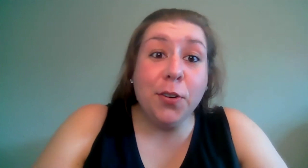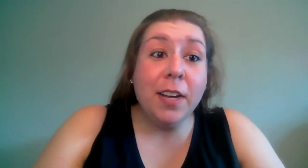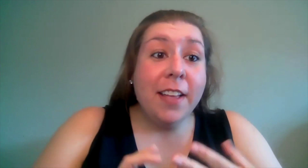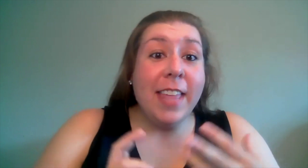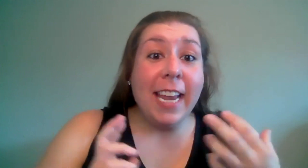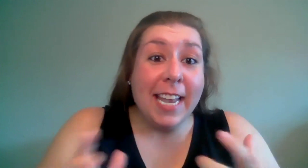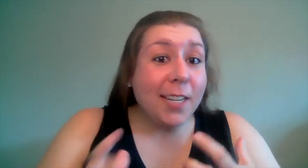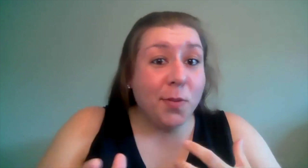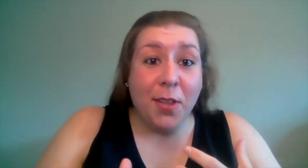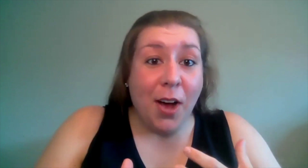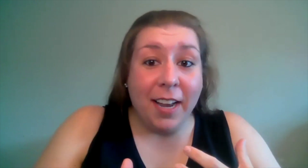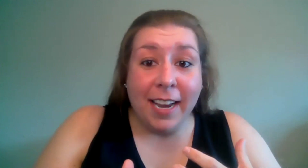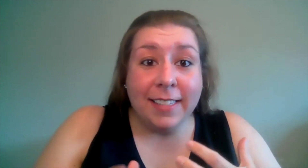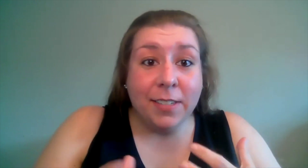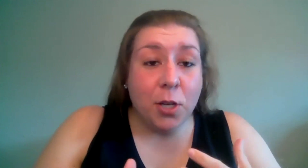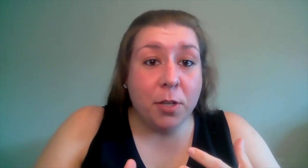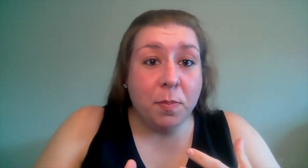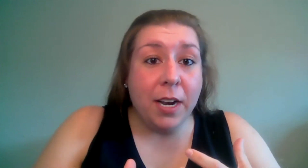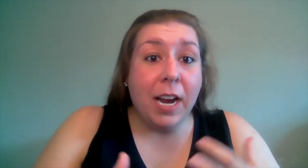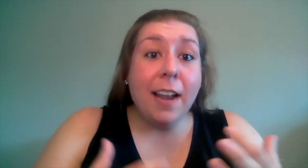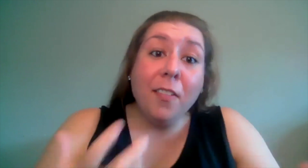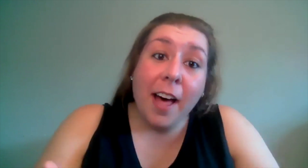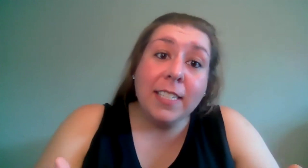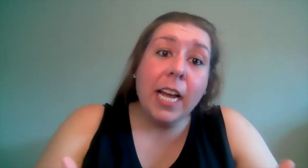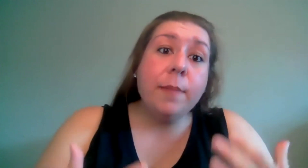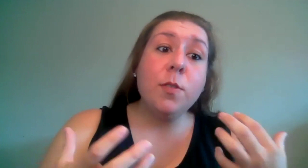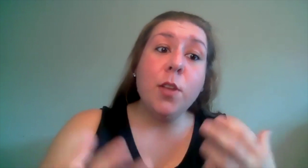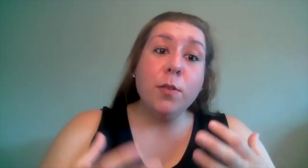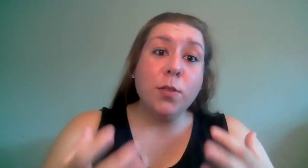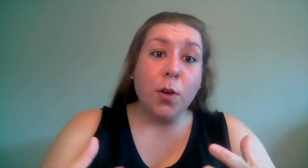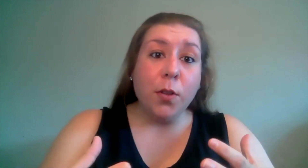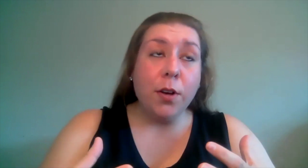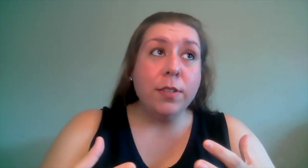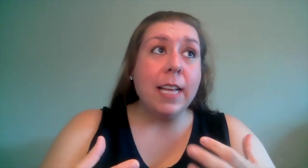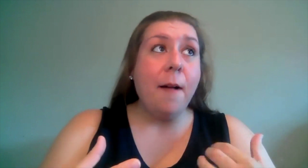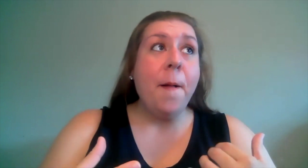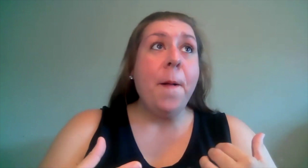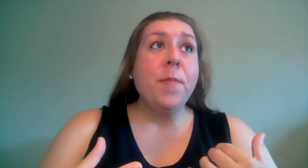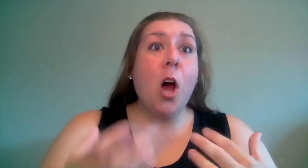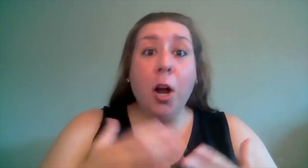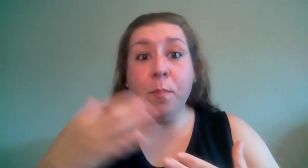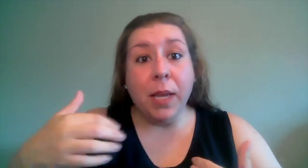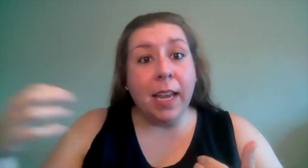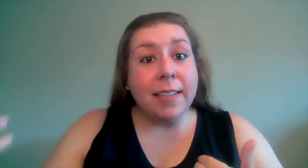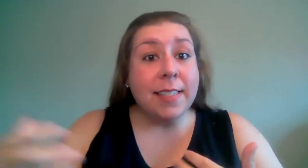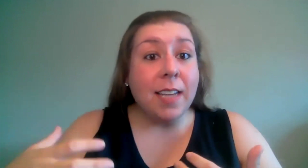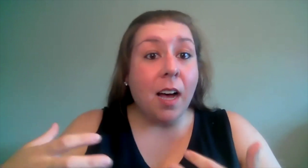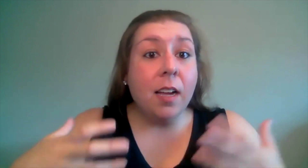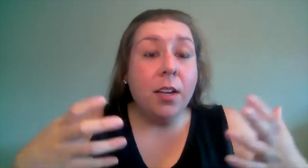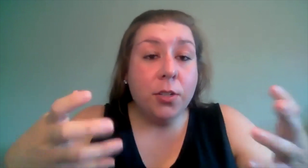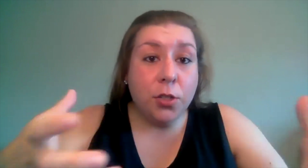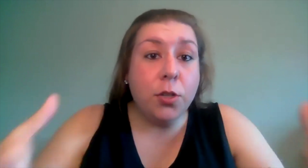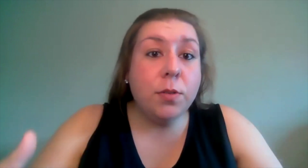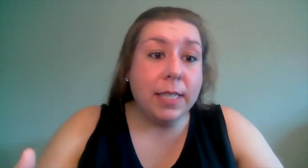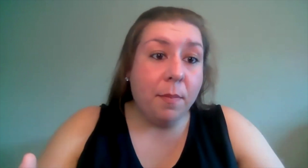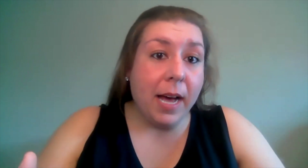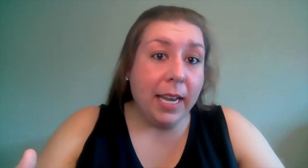they connect with the audience so much better and a lot of times those solos are being sung to somebody